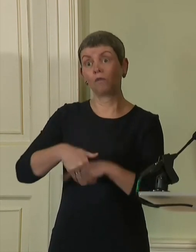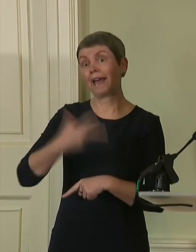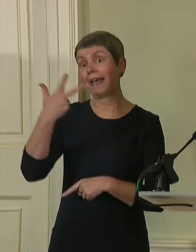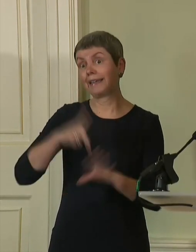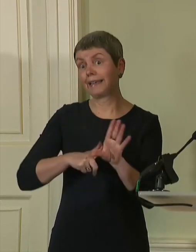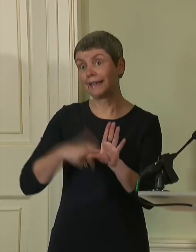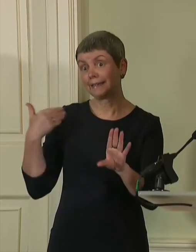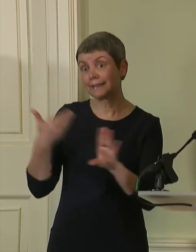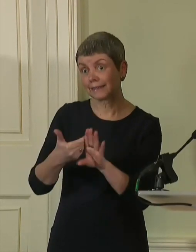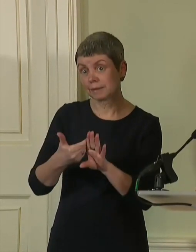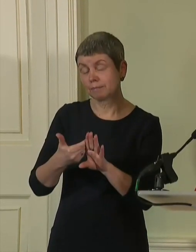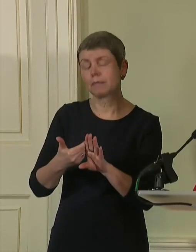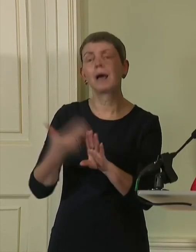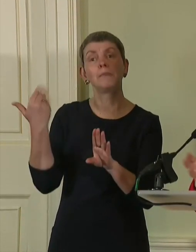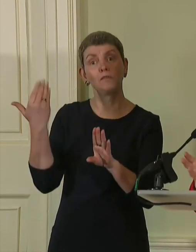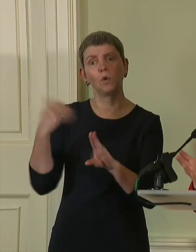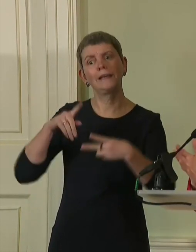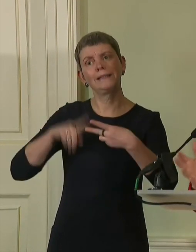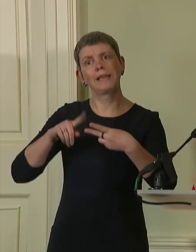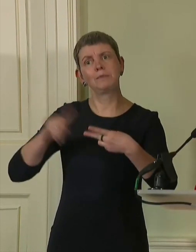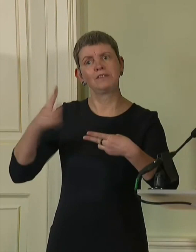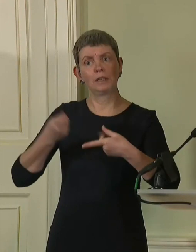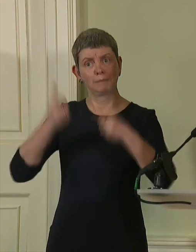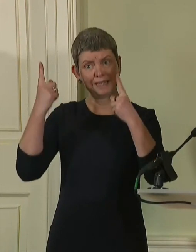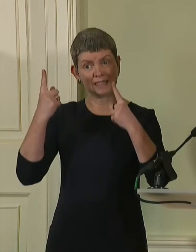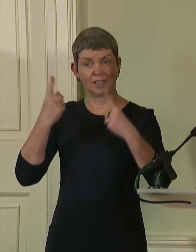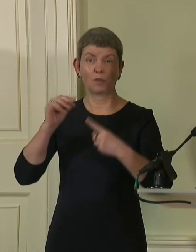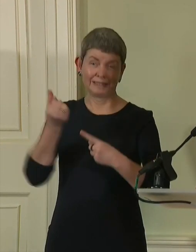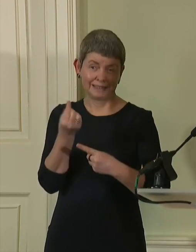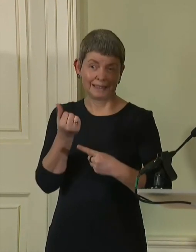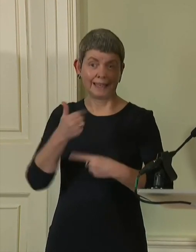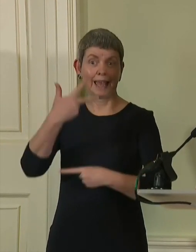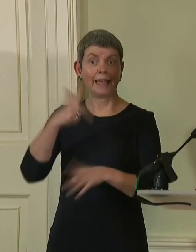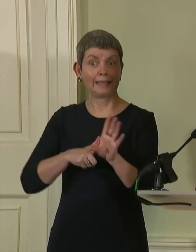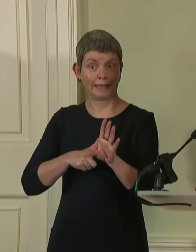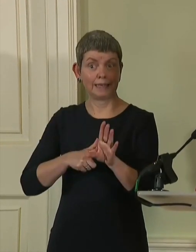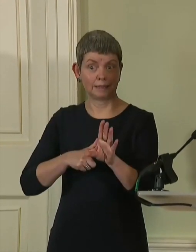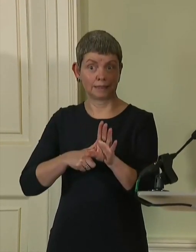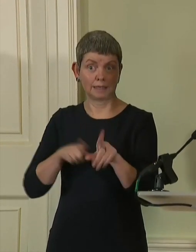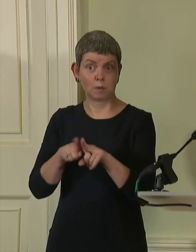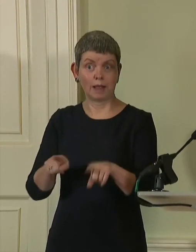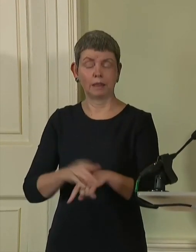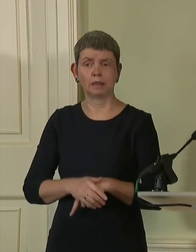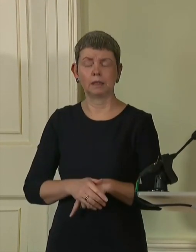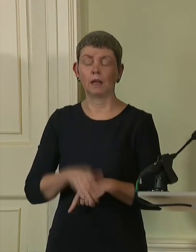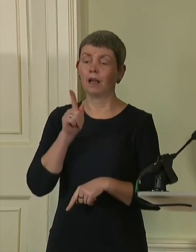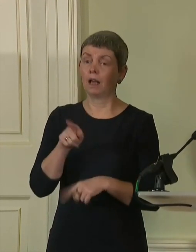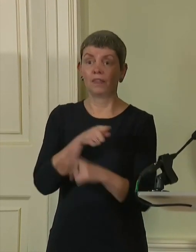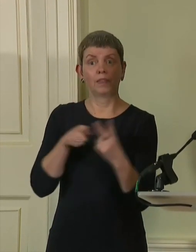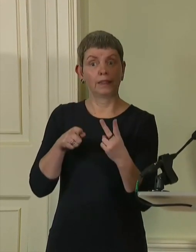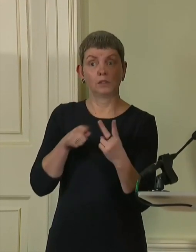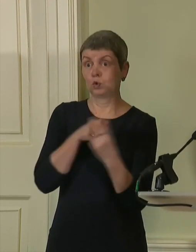years and I was Deputy First Minister for the best part of eight years before that. These jobs are a